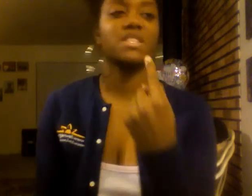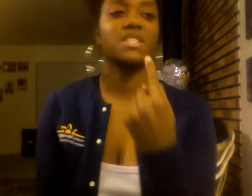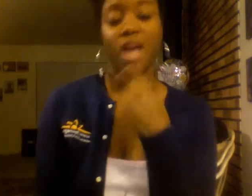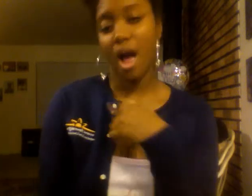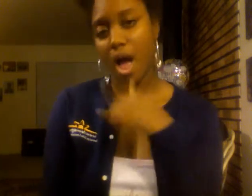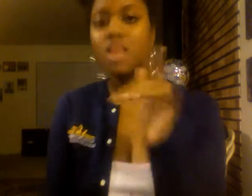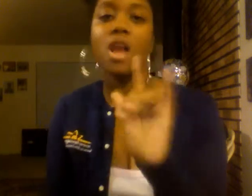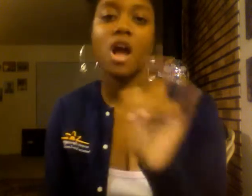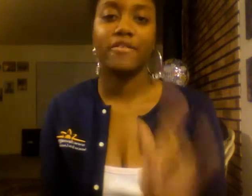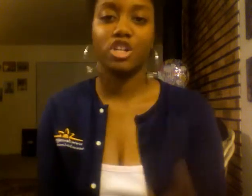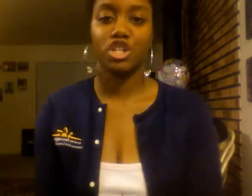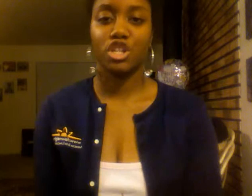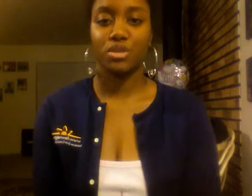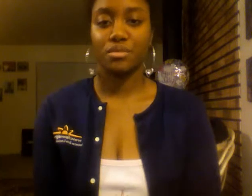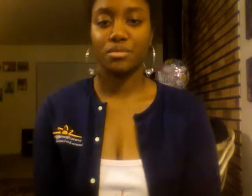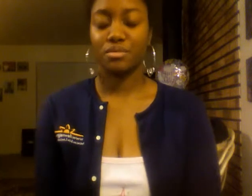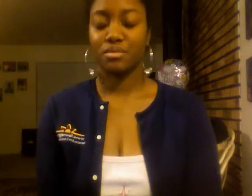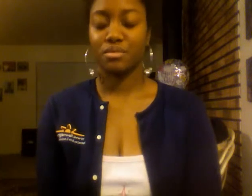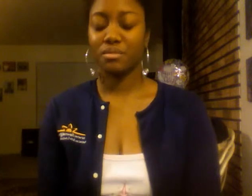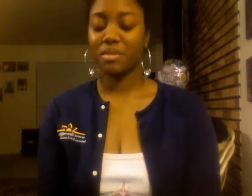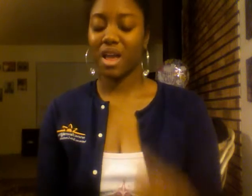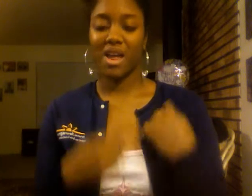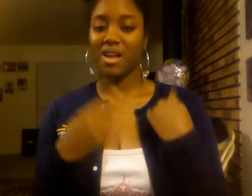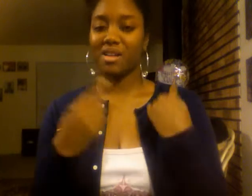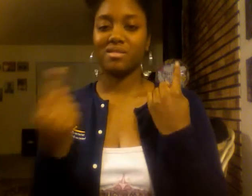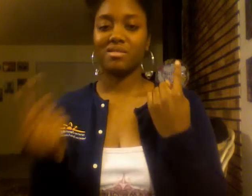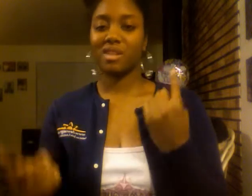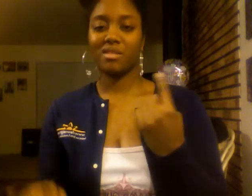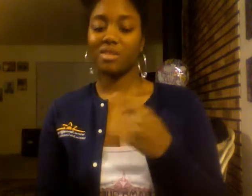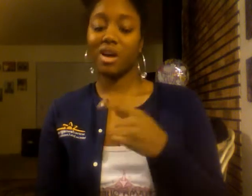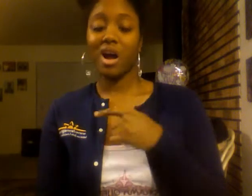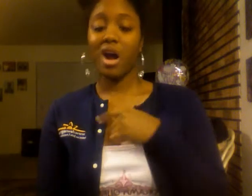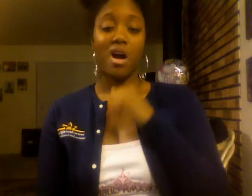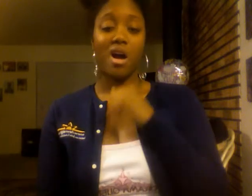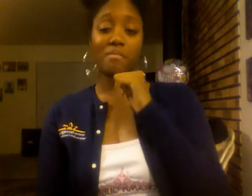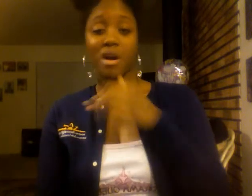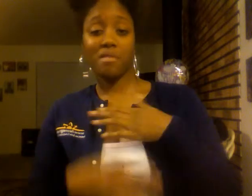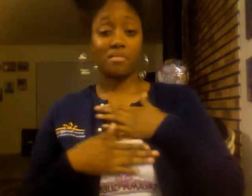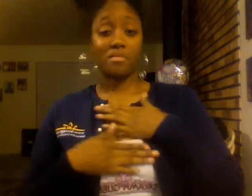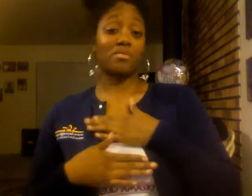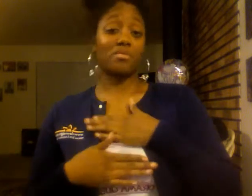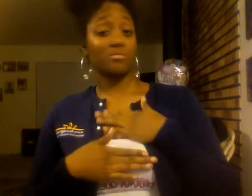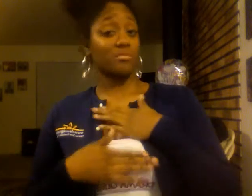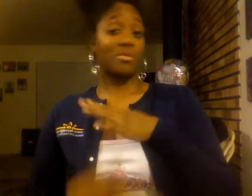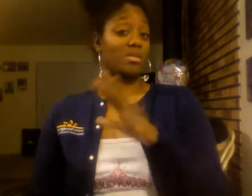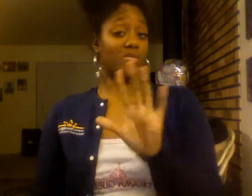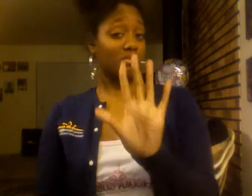say I love you too. And lately I've been feeling, feeling